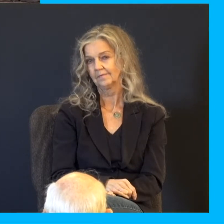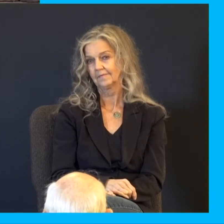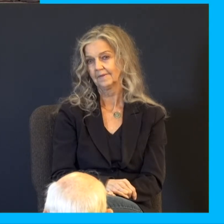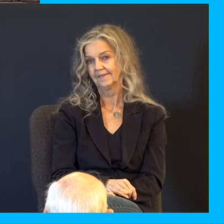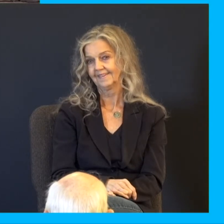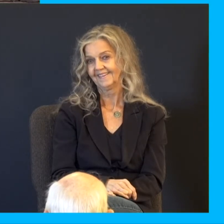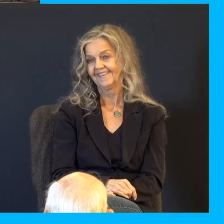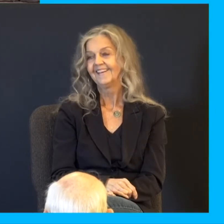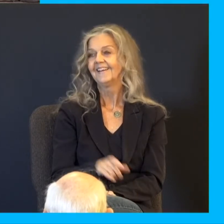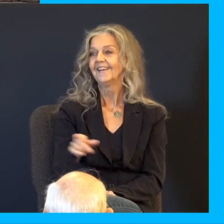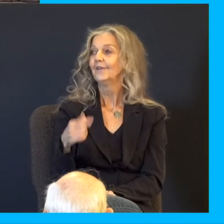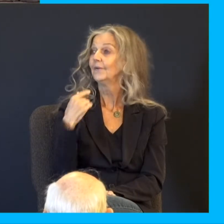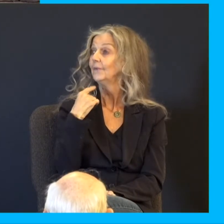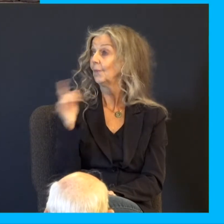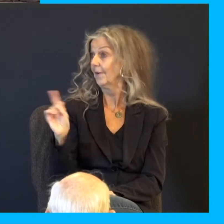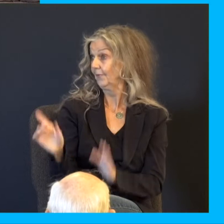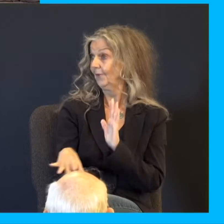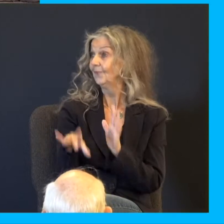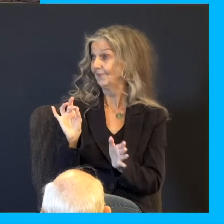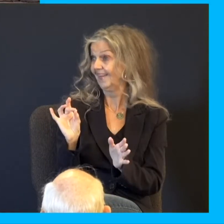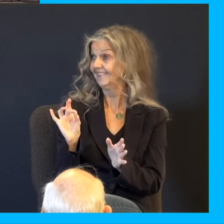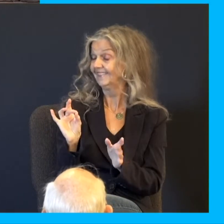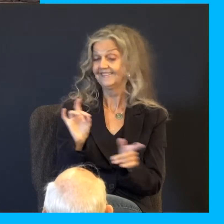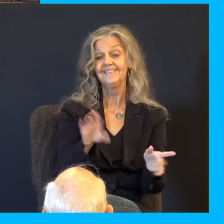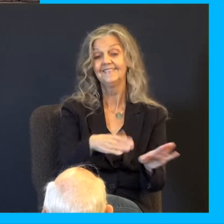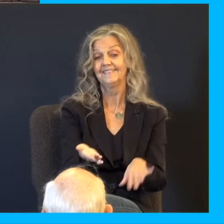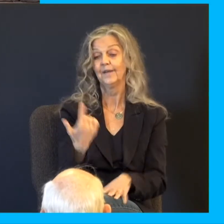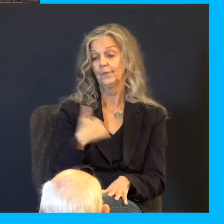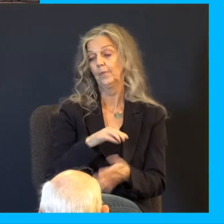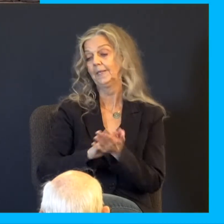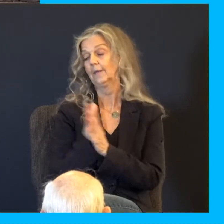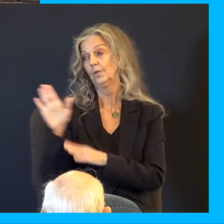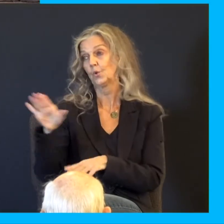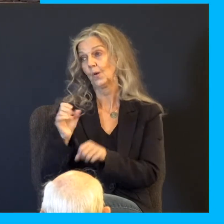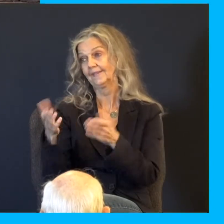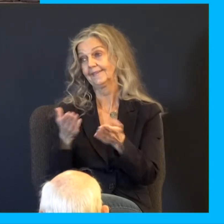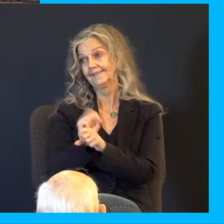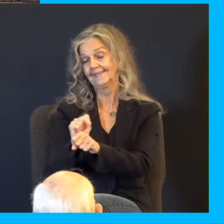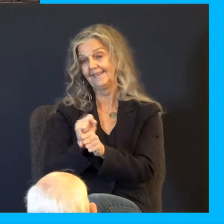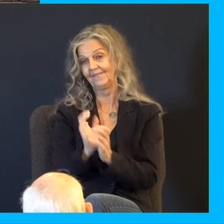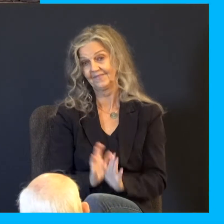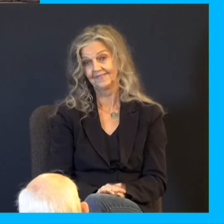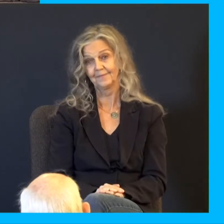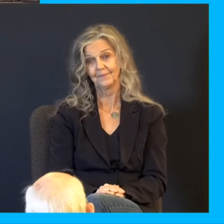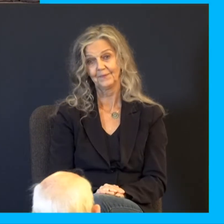Tell you what? You find it. Whoever you find it with, he's dead. We'll be your slaves. You wonder if some of others are like, what are you saying? What was that?